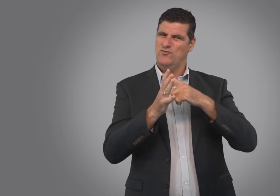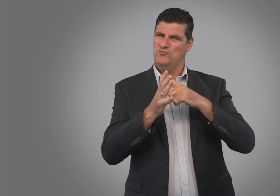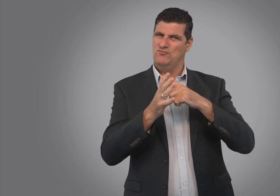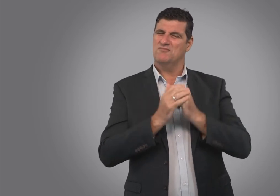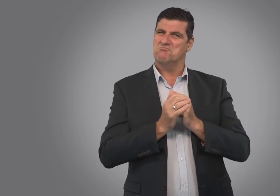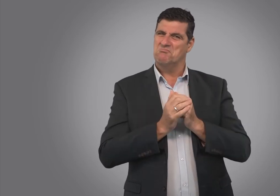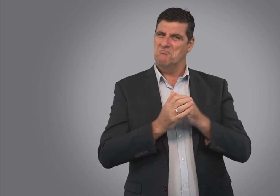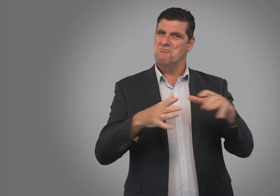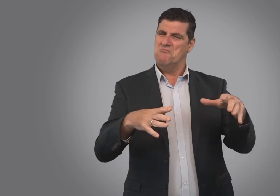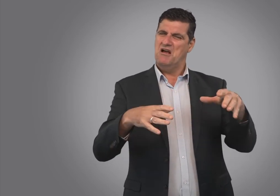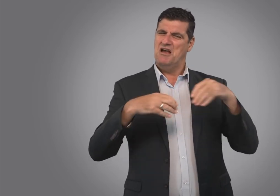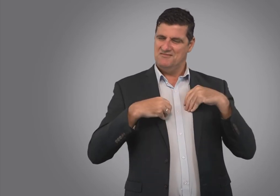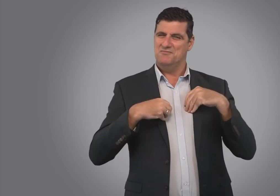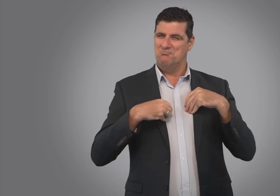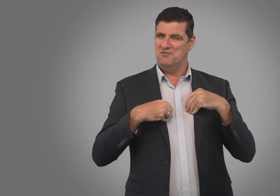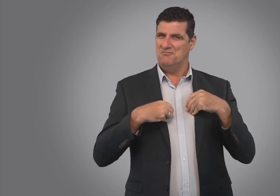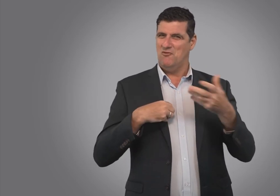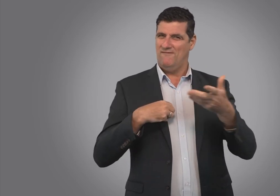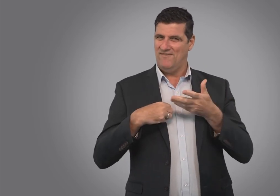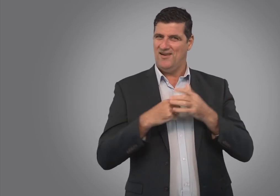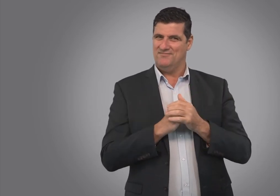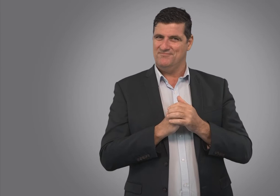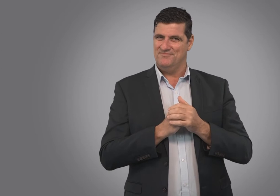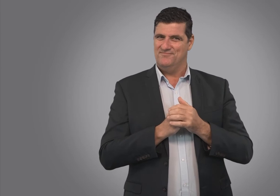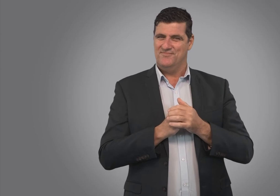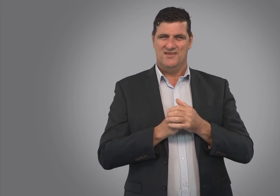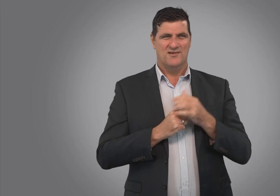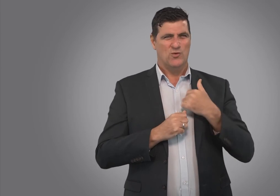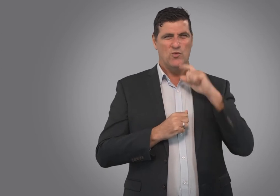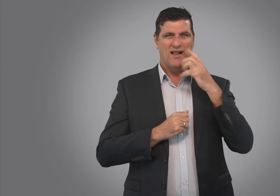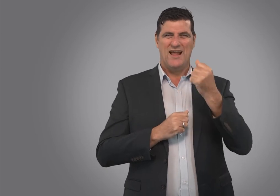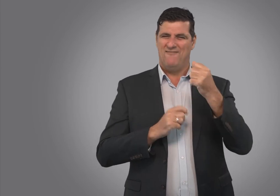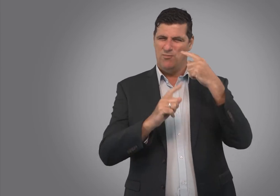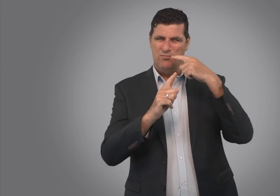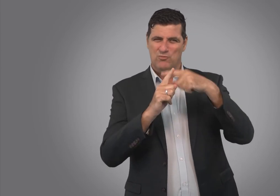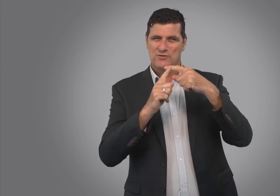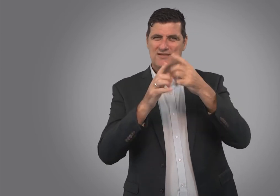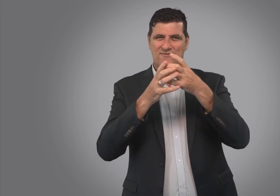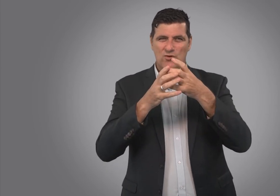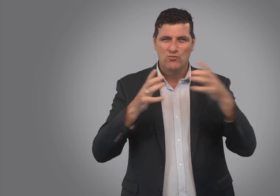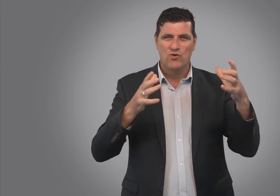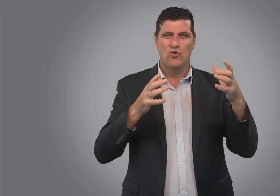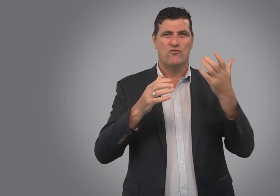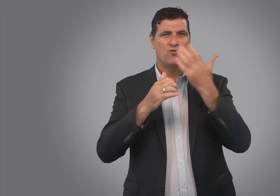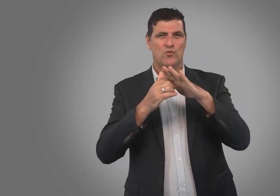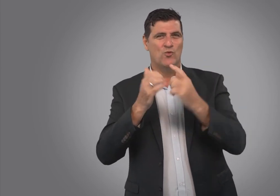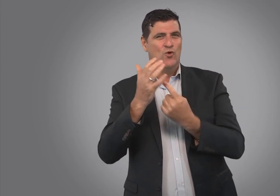We have accepted this offer and are looking forward to positive growth and new opportunities for South